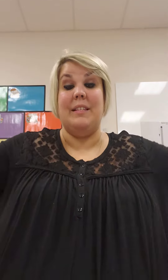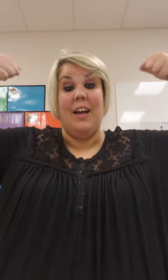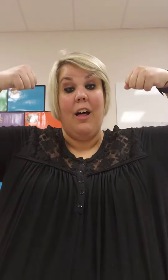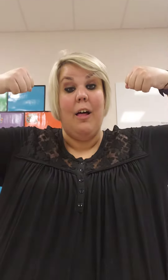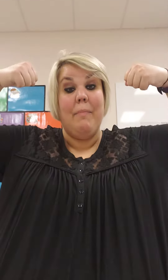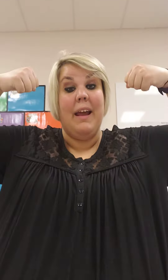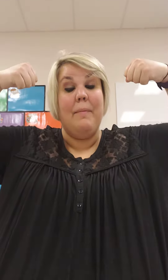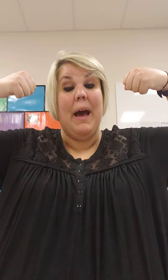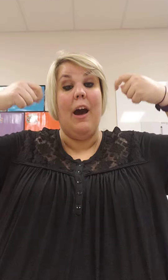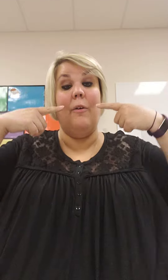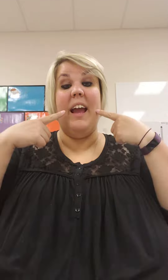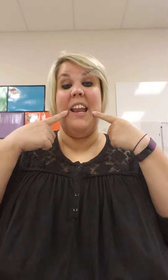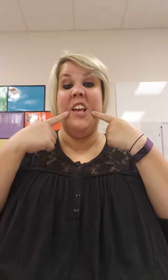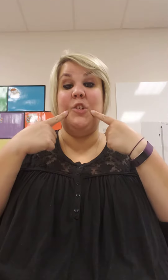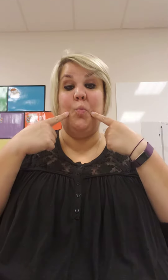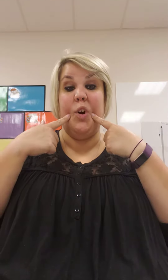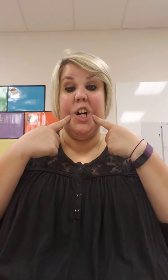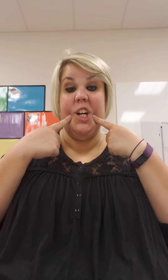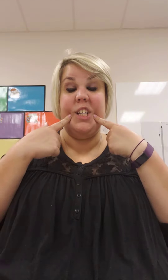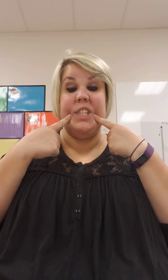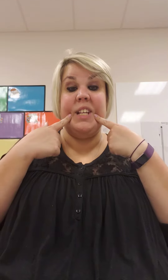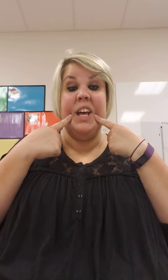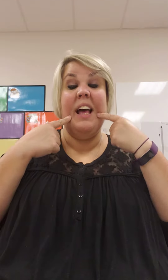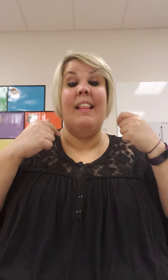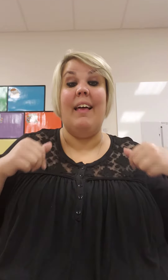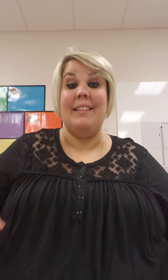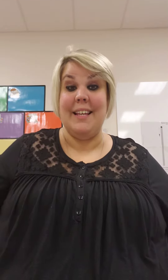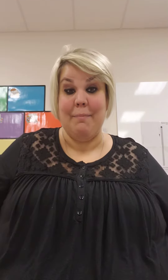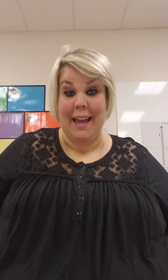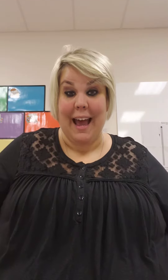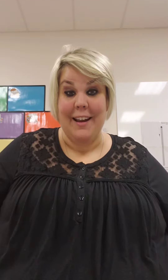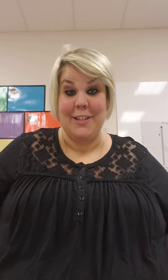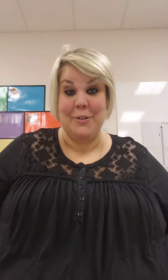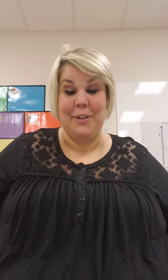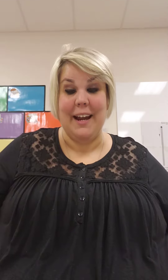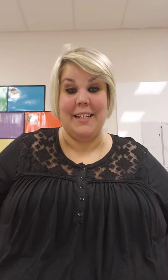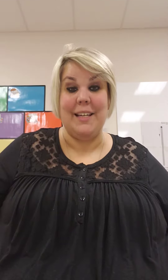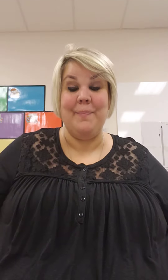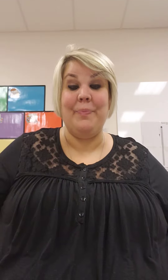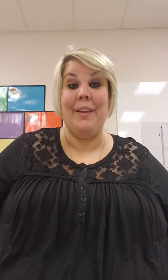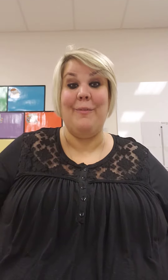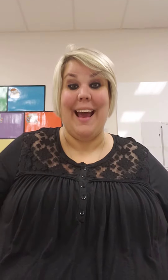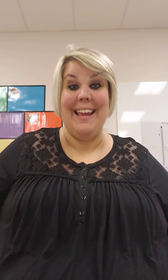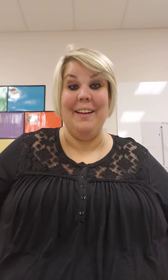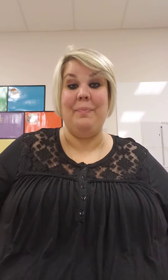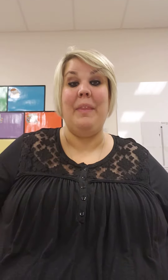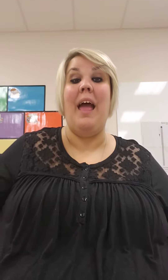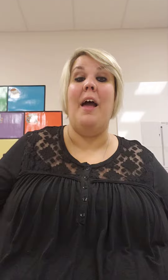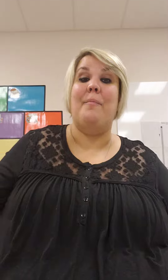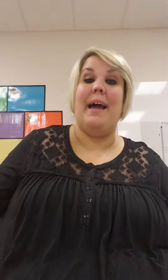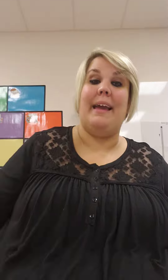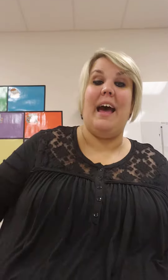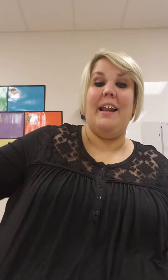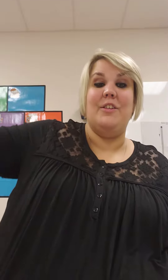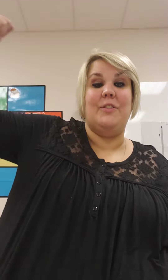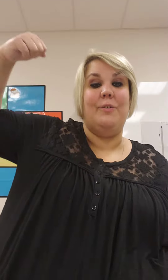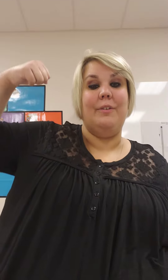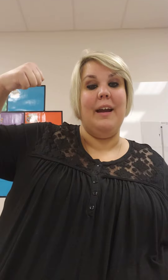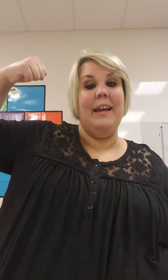His almighty power and His words. Let's sing, My God is so great. Ready? My God is so great,